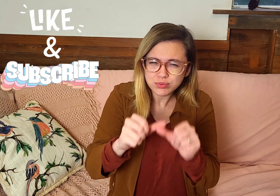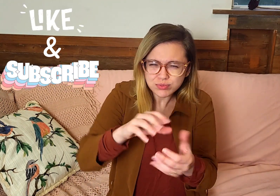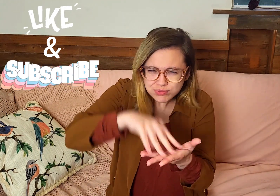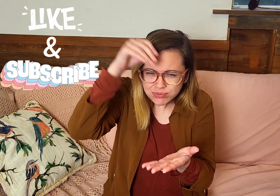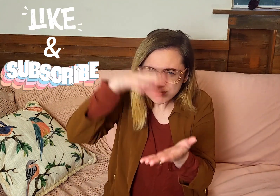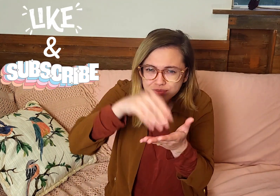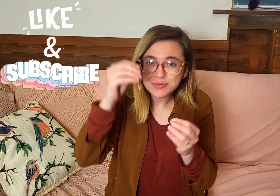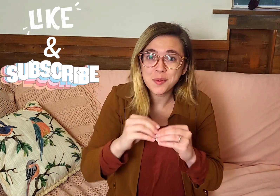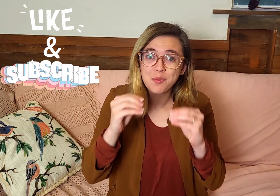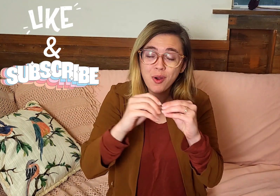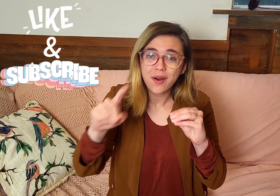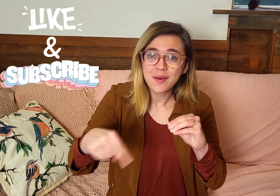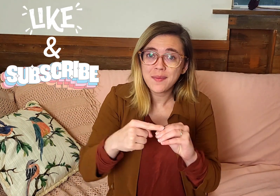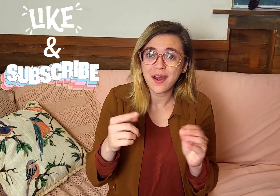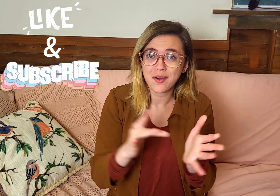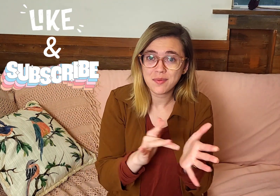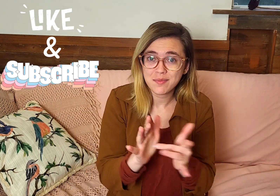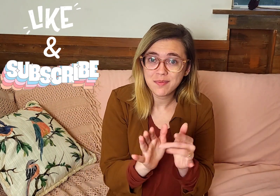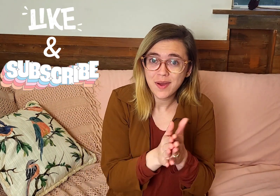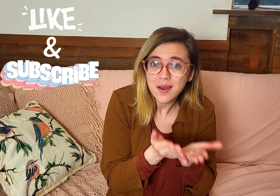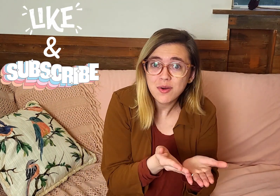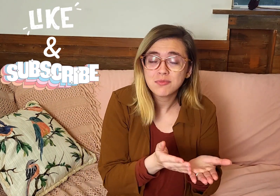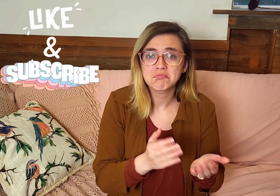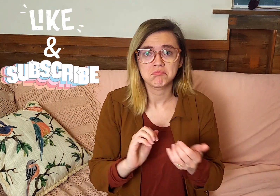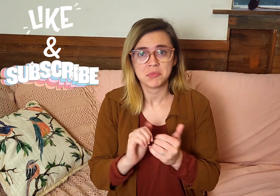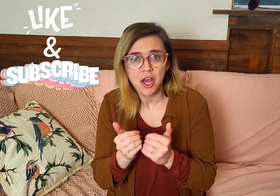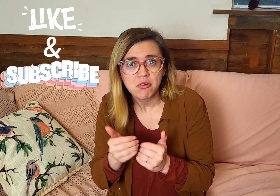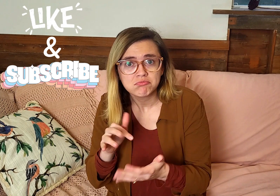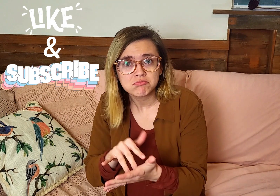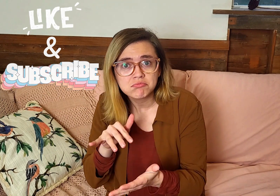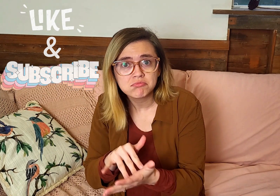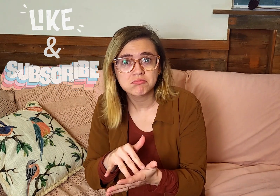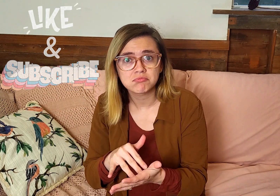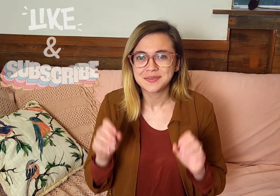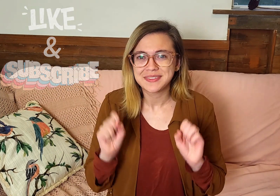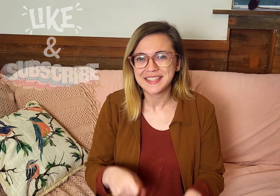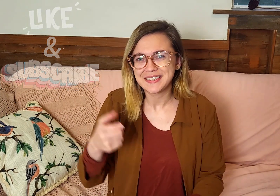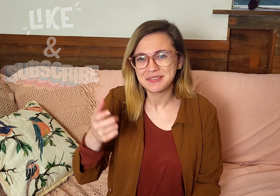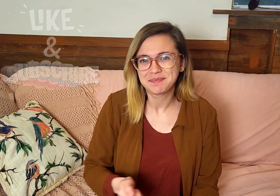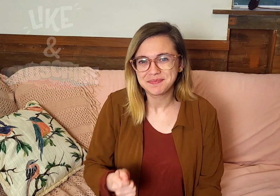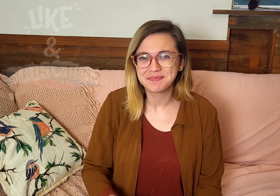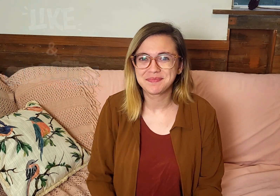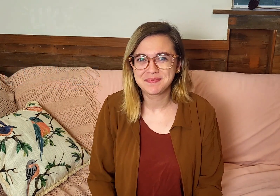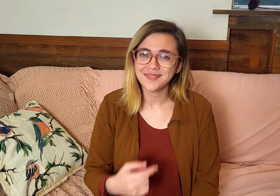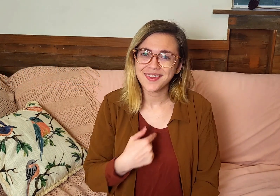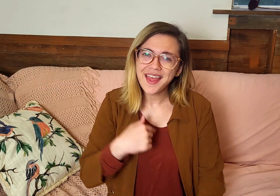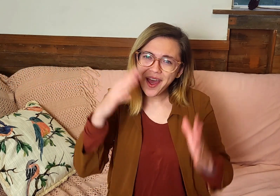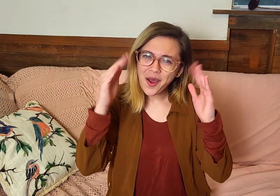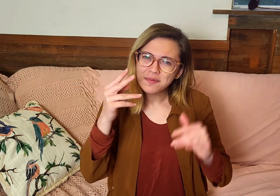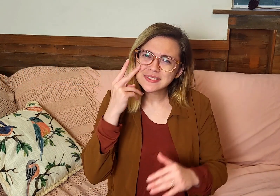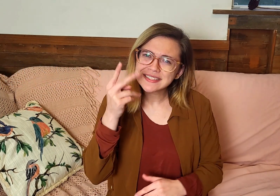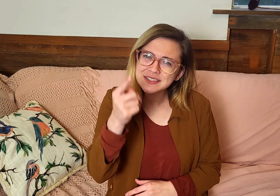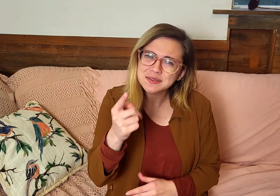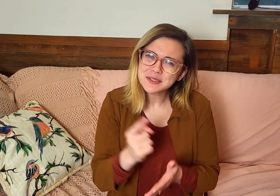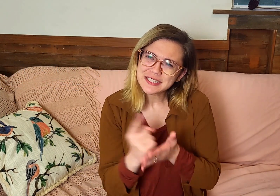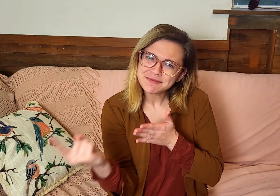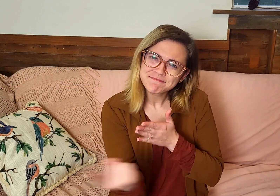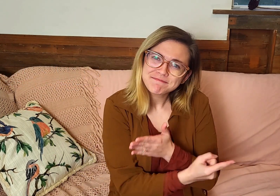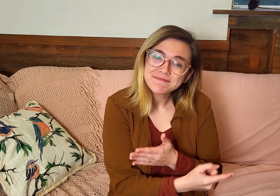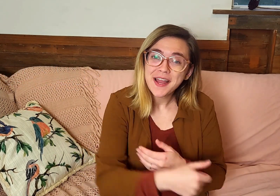continue learning more about the Bible or how to study the Bible, you can subscribe. I hope to see you next week